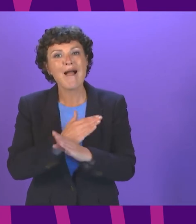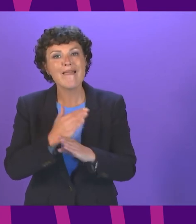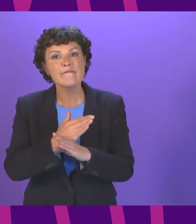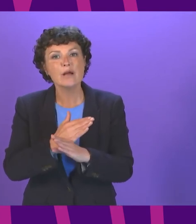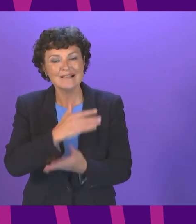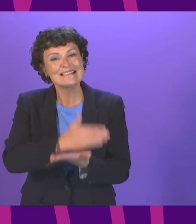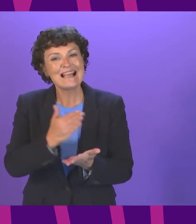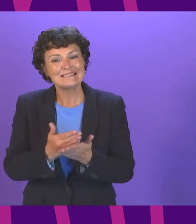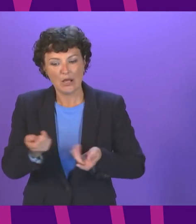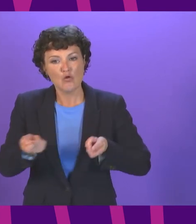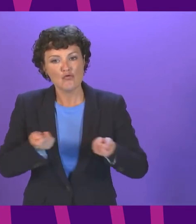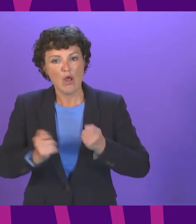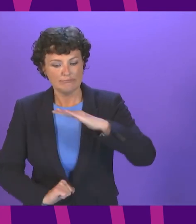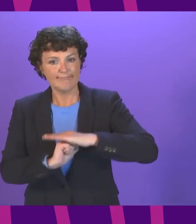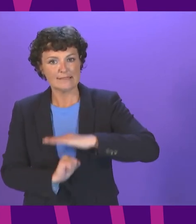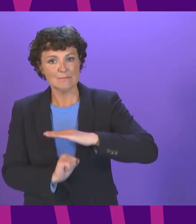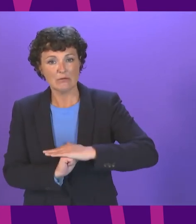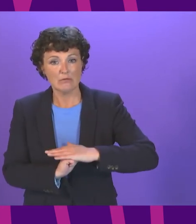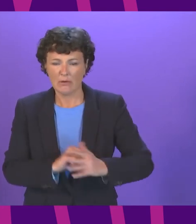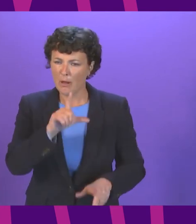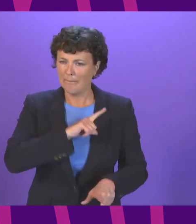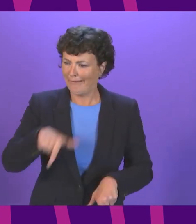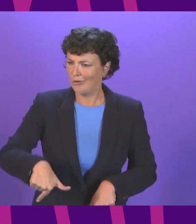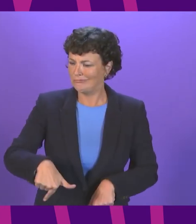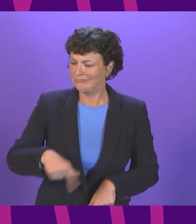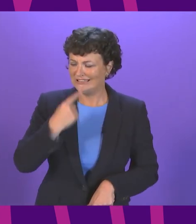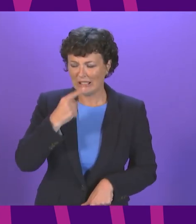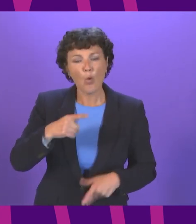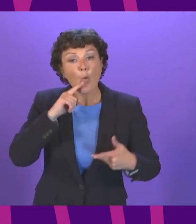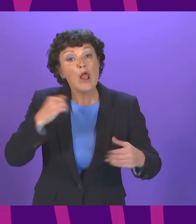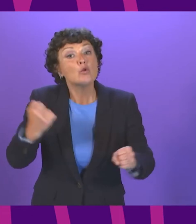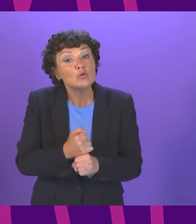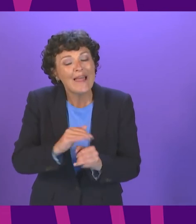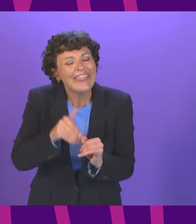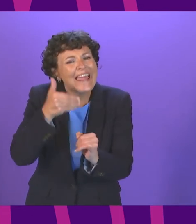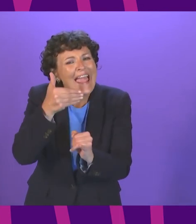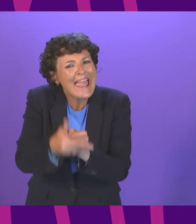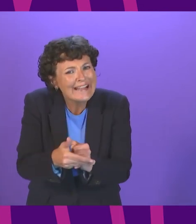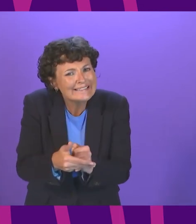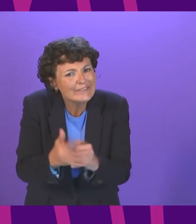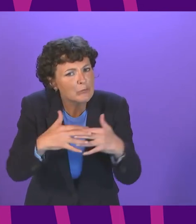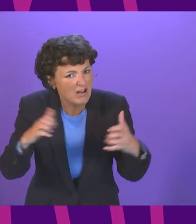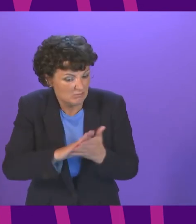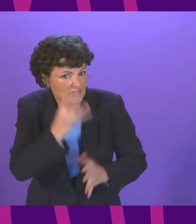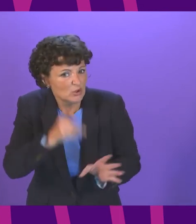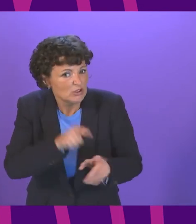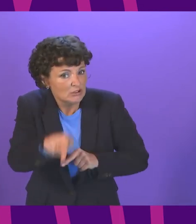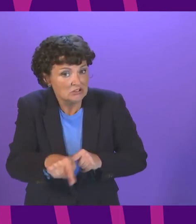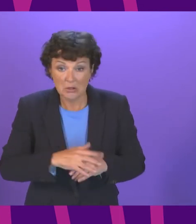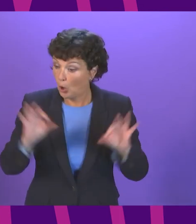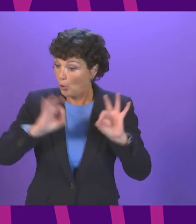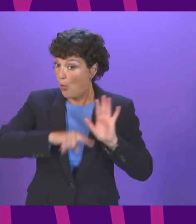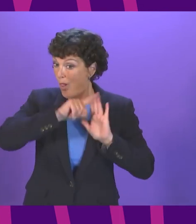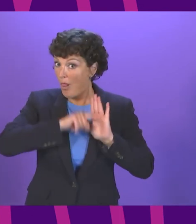only to introduce legislation in a quote by the end of the parliamentary sessions no legislation for rent